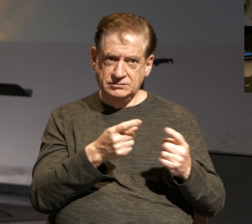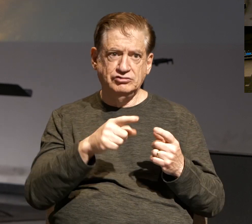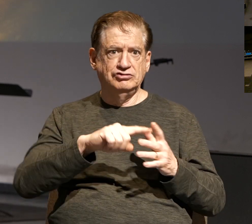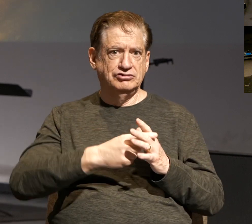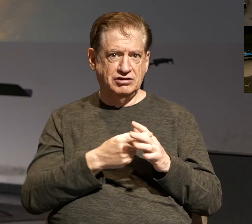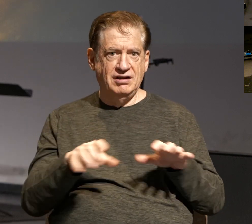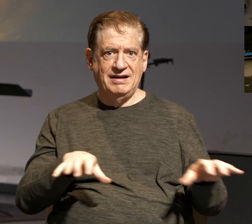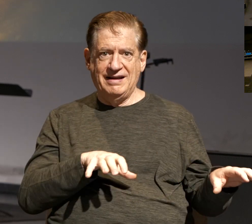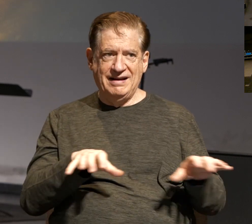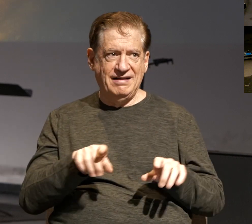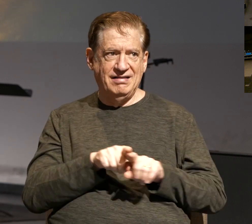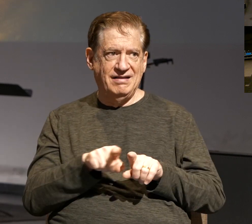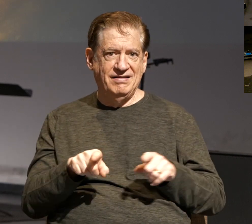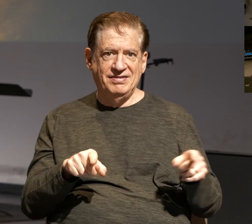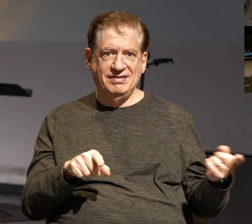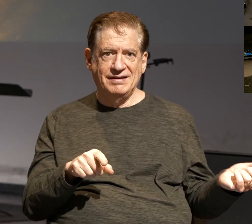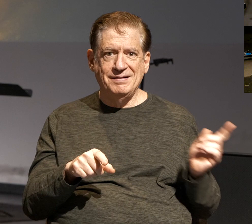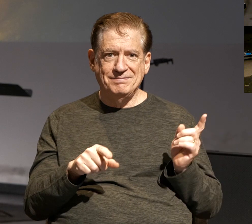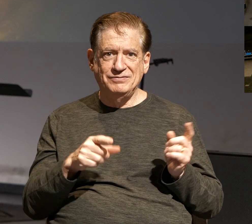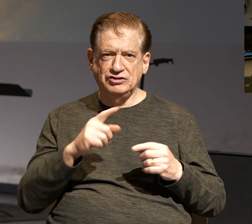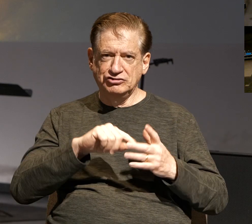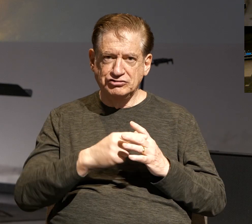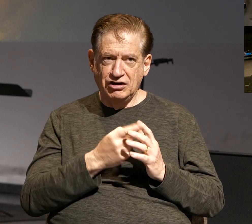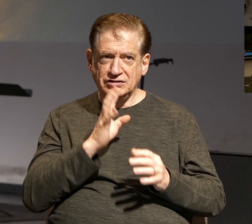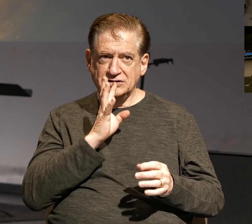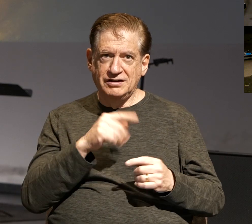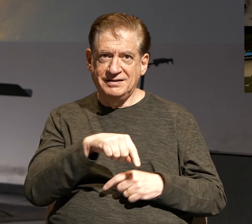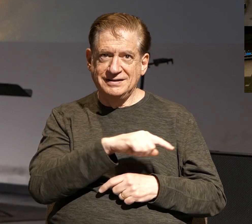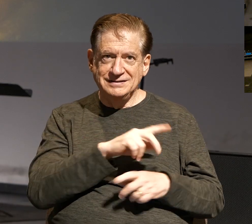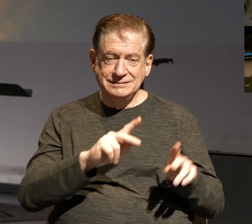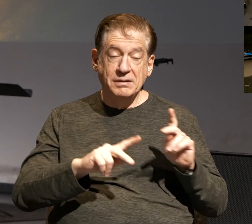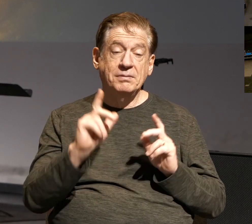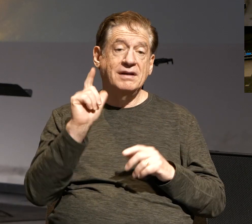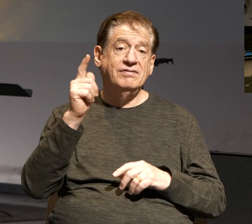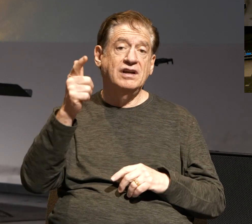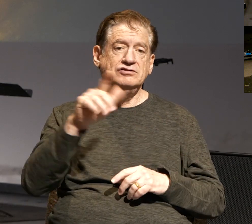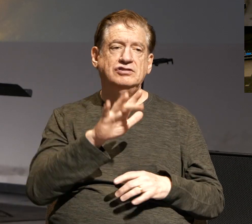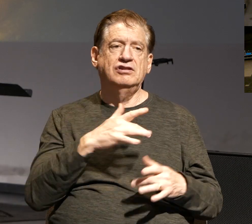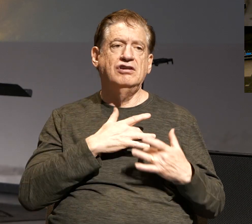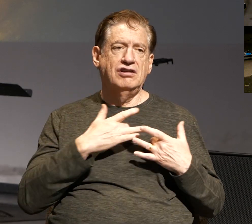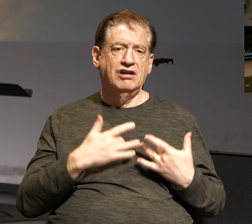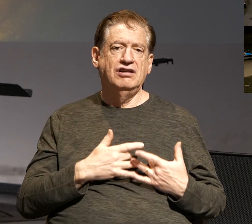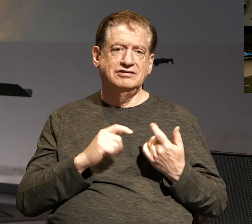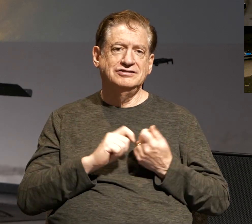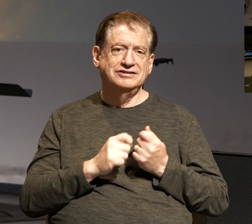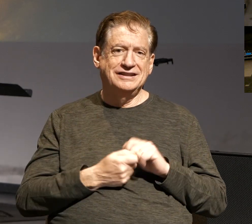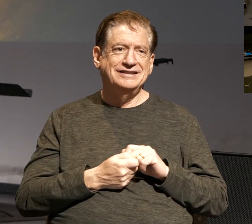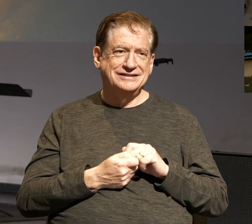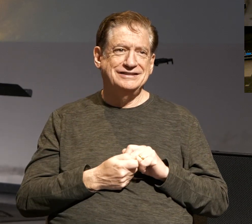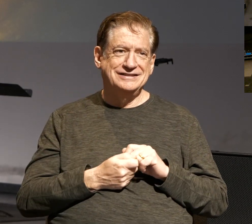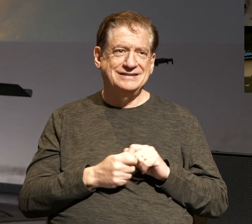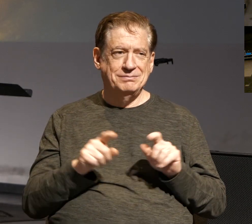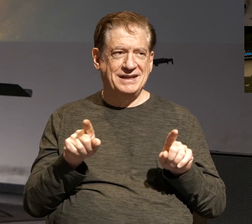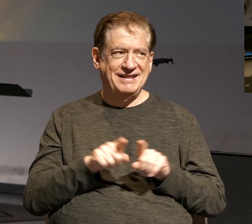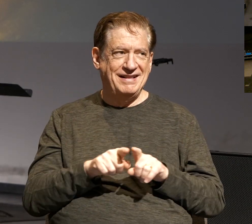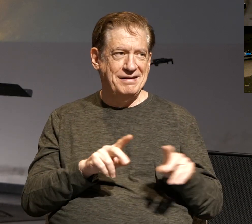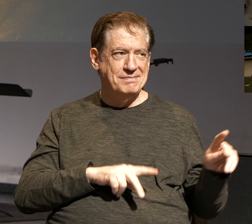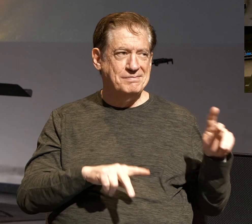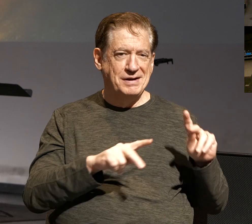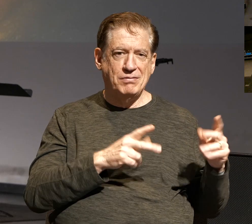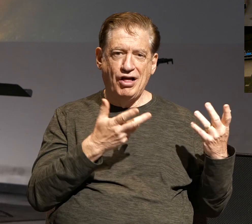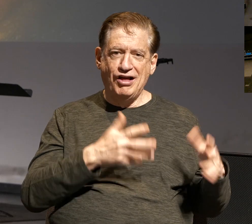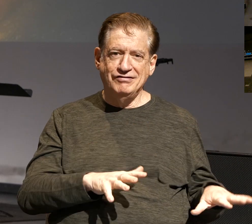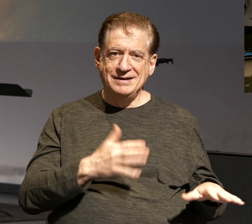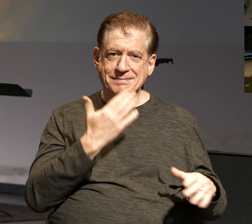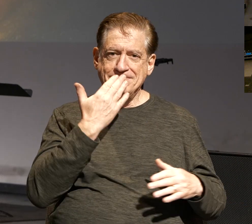act like these people. You're going to start to talk like these people, and eventually your heart is going to change to be like people that are a